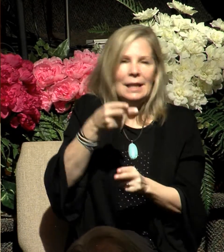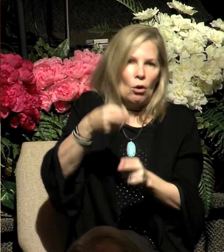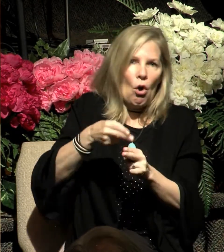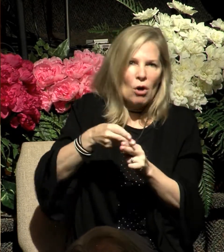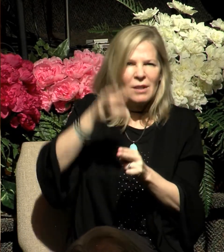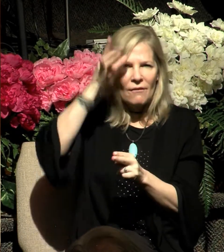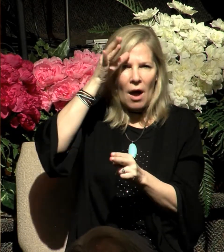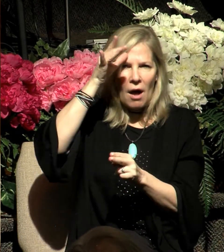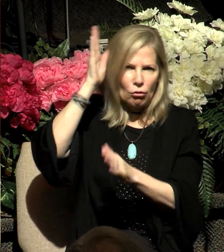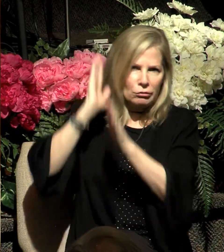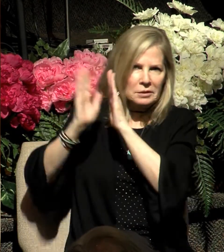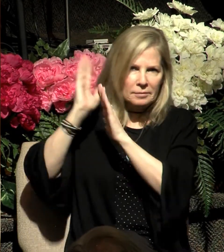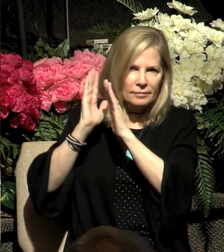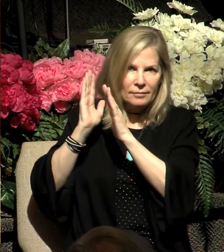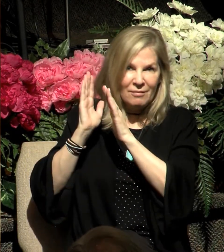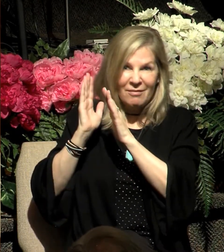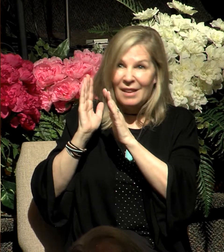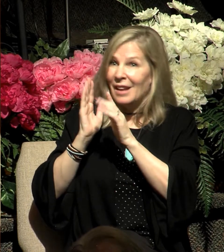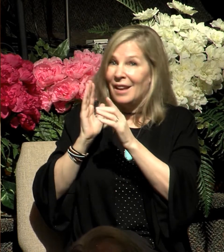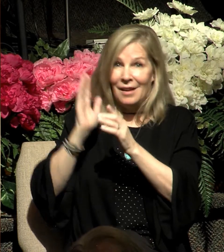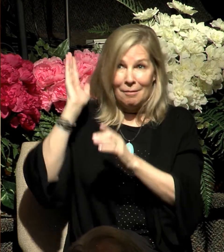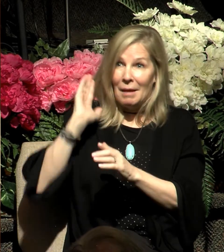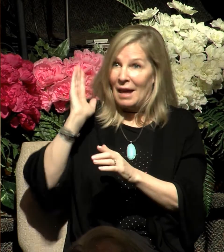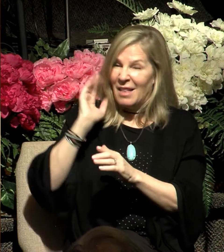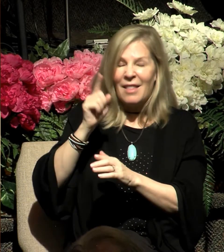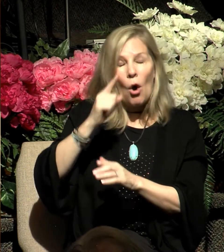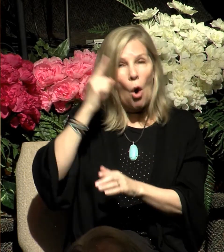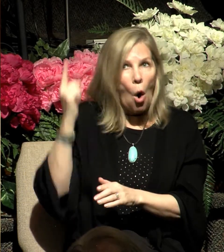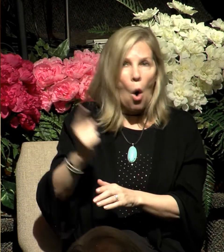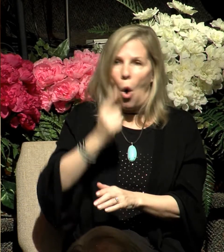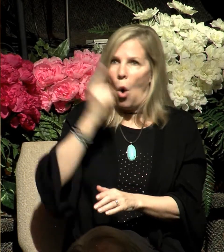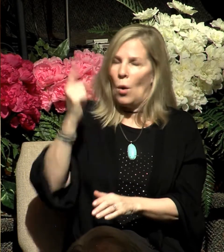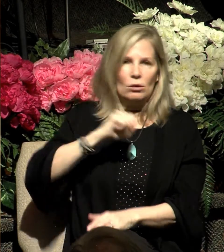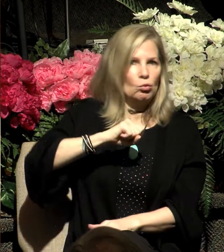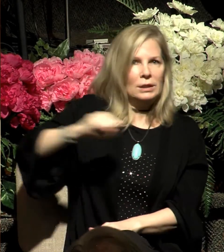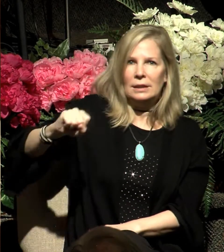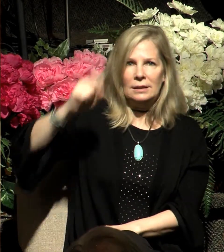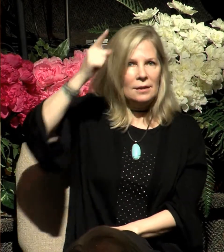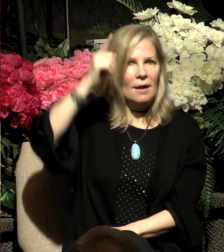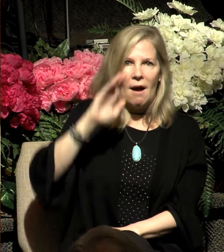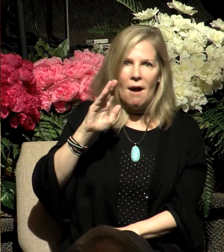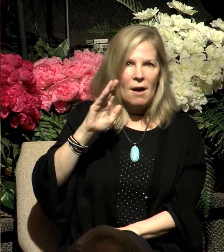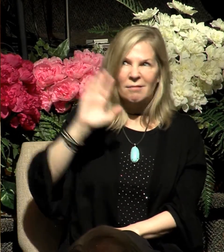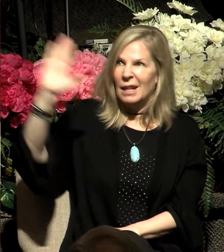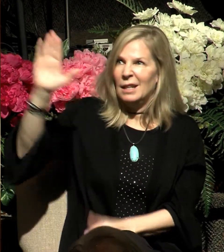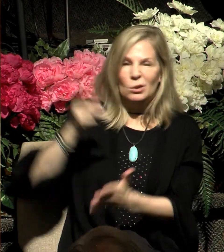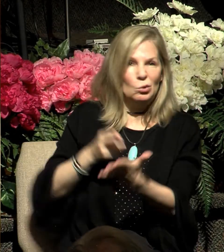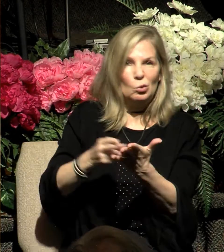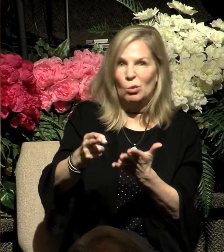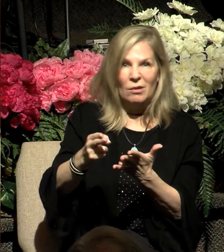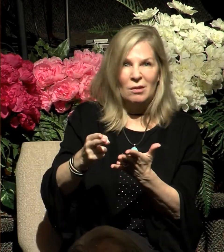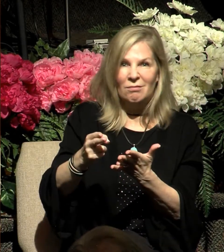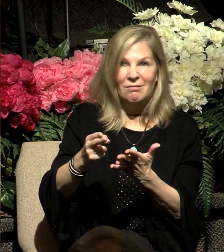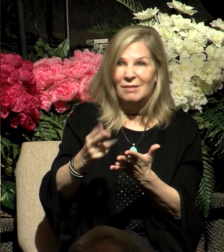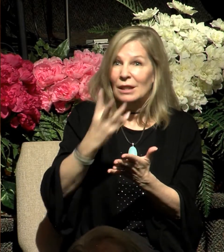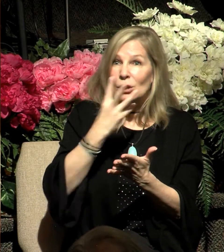says they always resist God and his truth. They did it back then. You're doing it now.